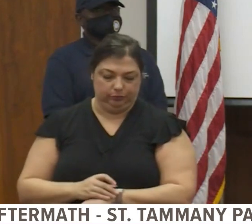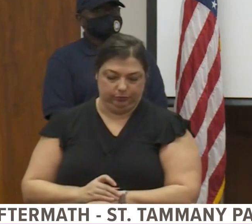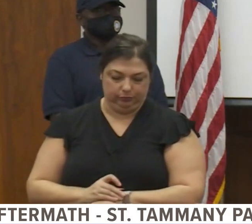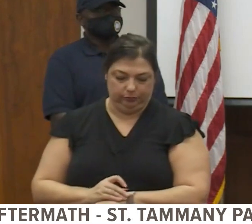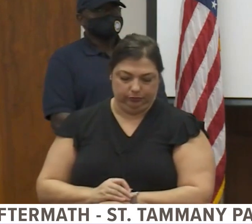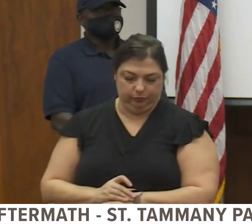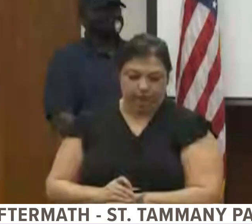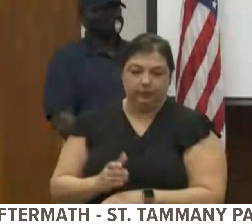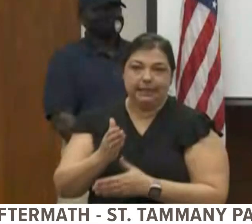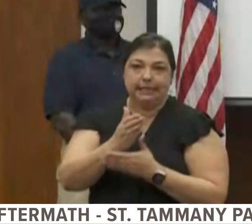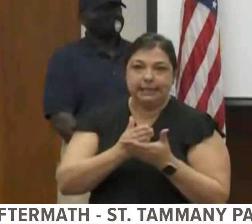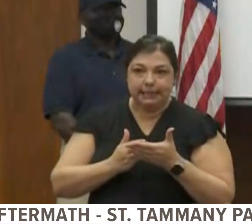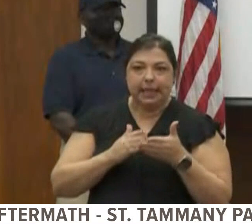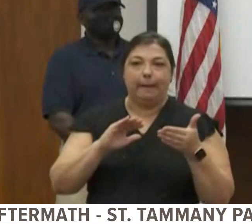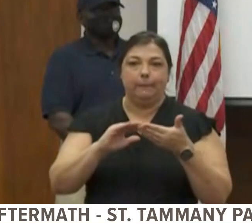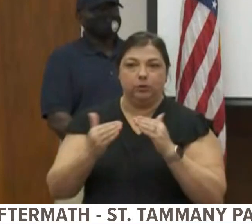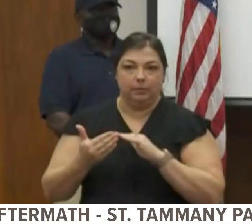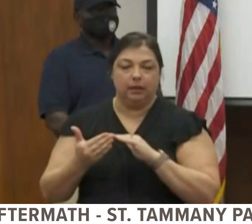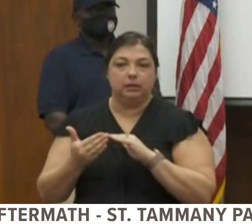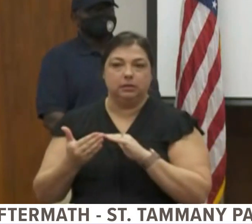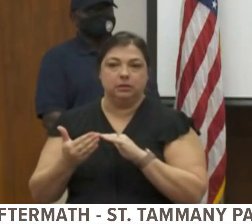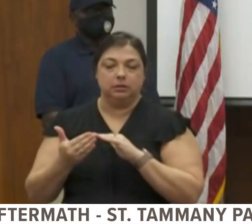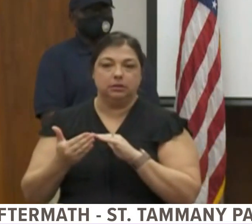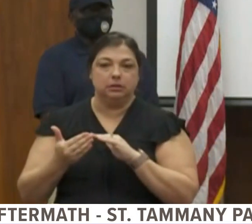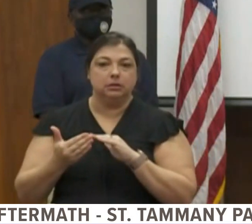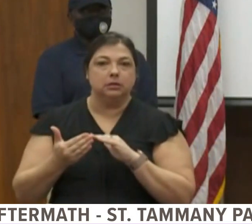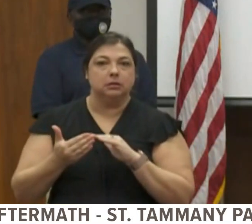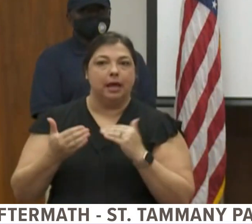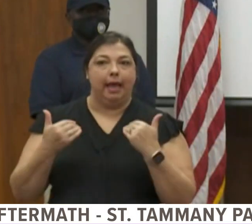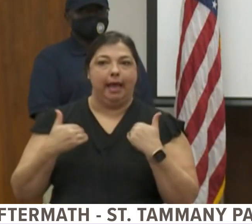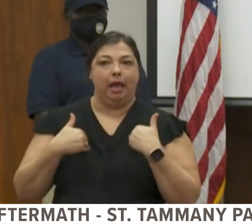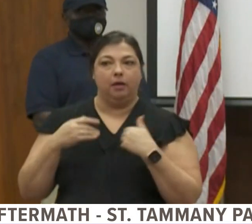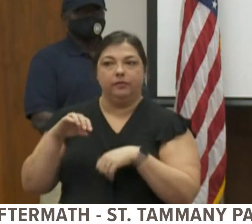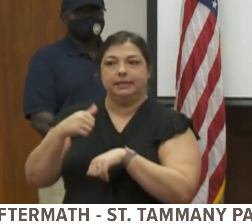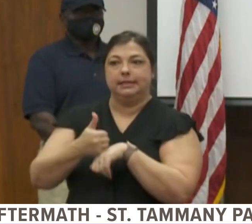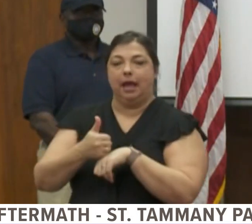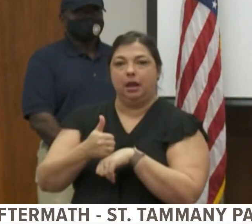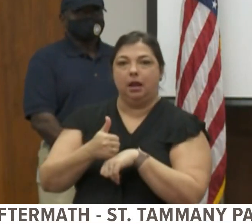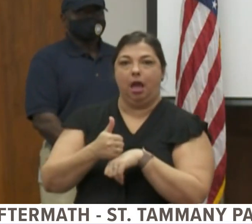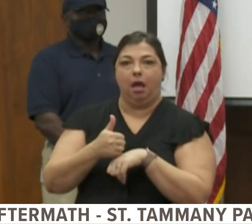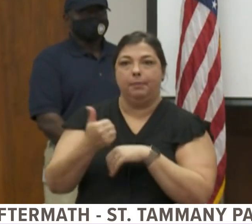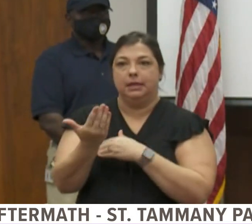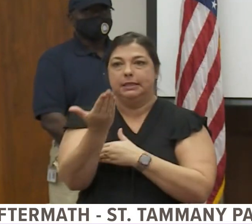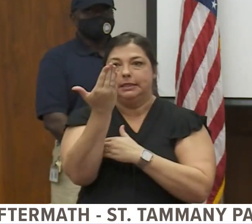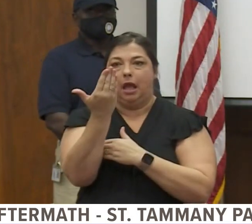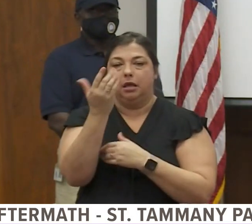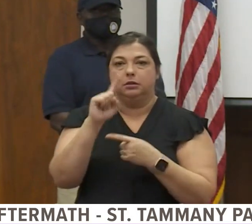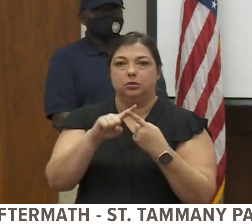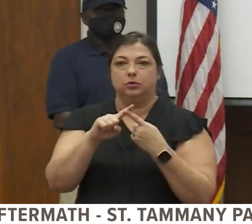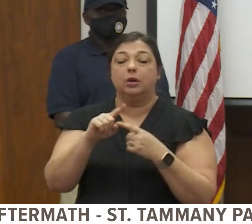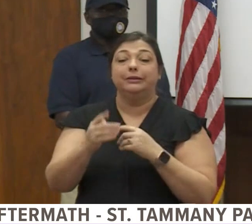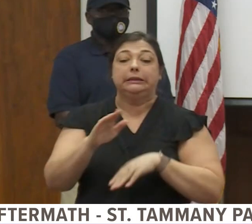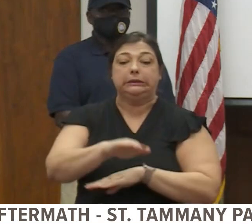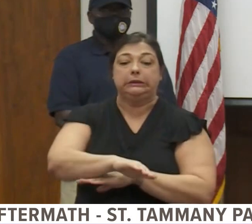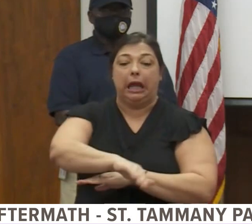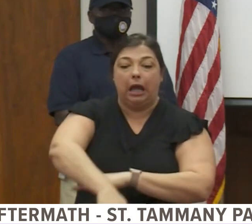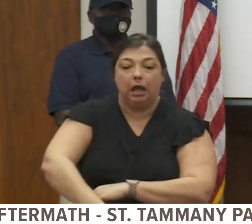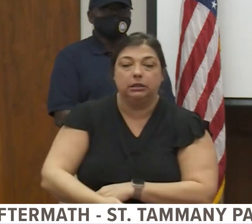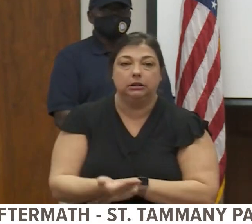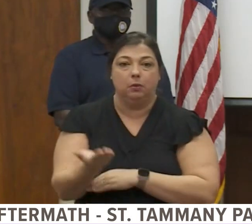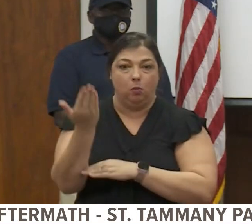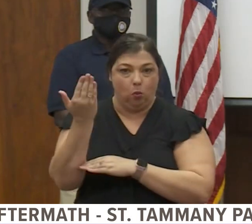There are some municipalities that have instituted a dust-to-dawn curfew, and those will be